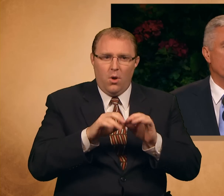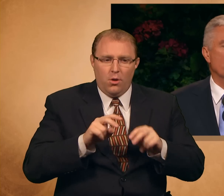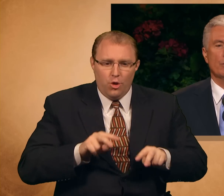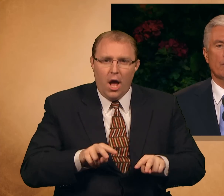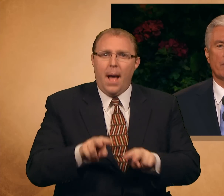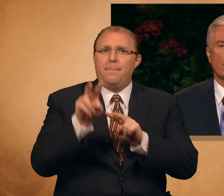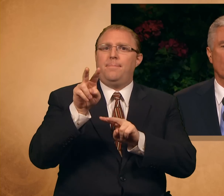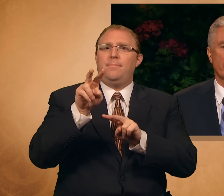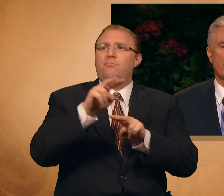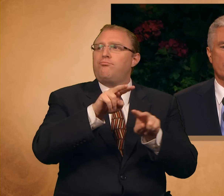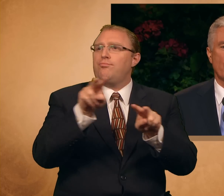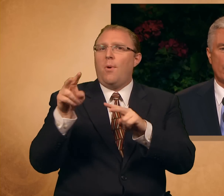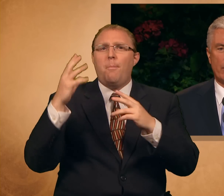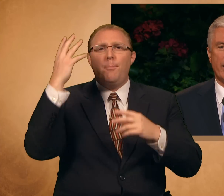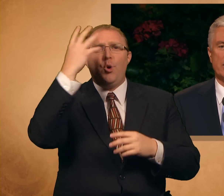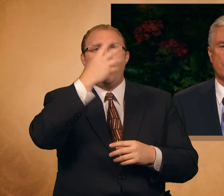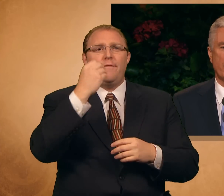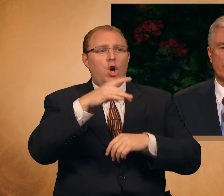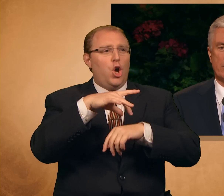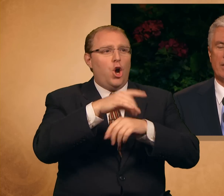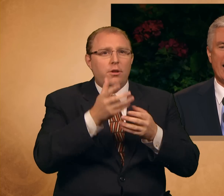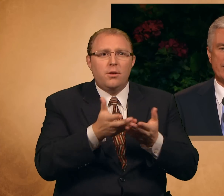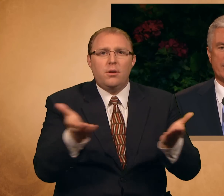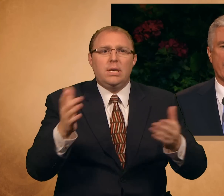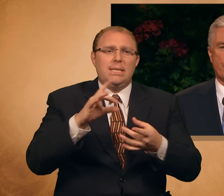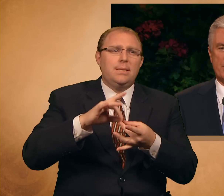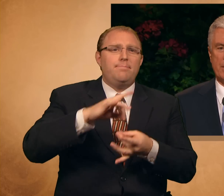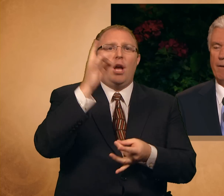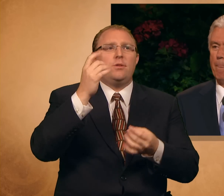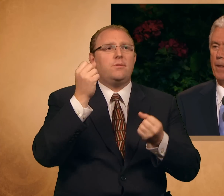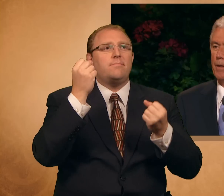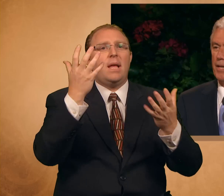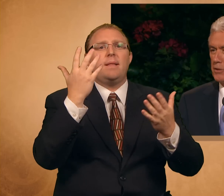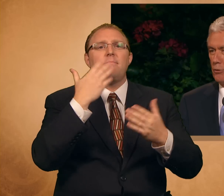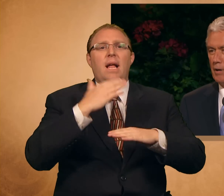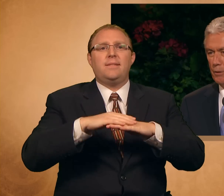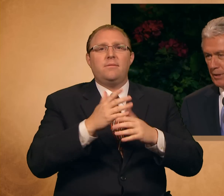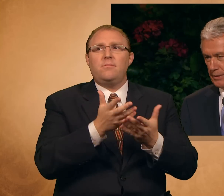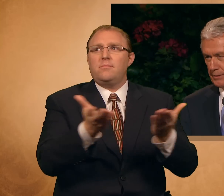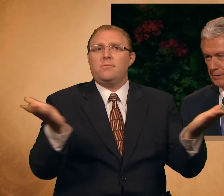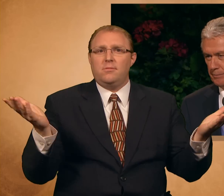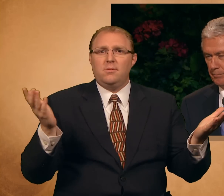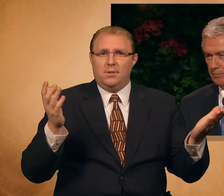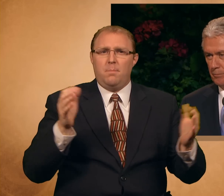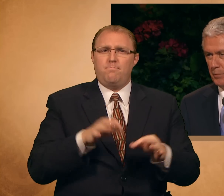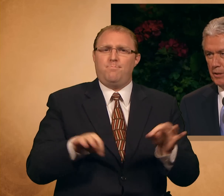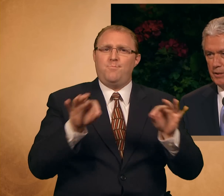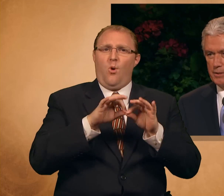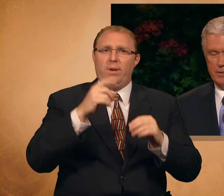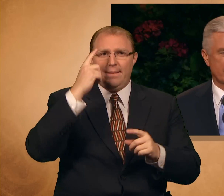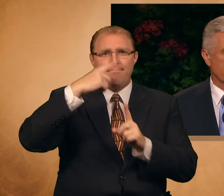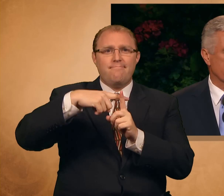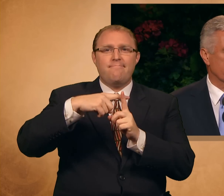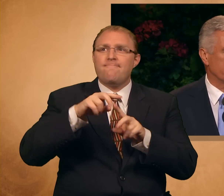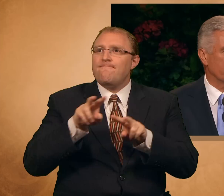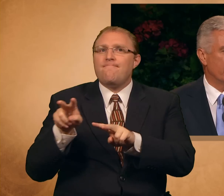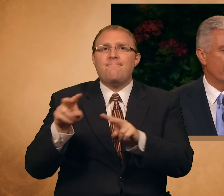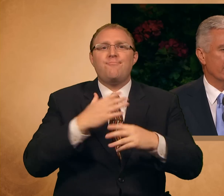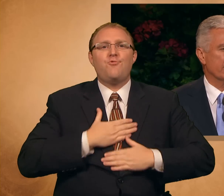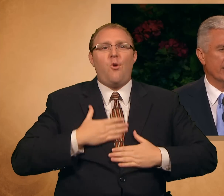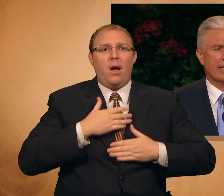of the beauty of the glorious earthly and spiritual landscapes that surround us. Let my dear sisters,